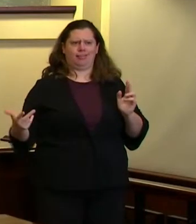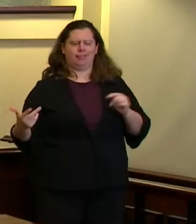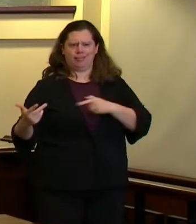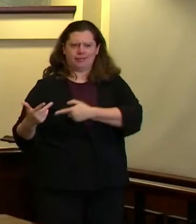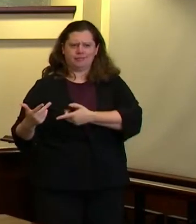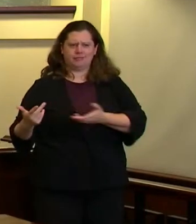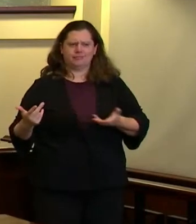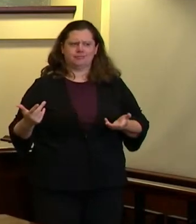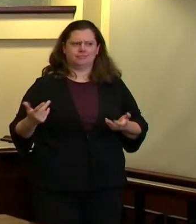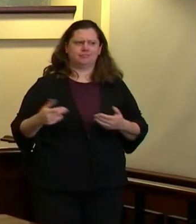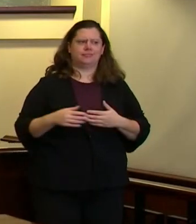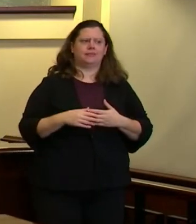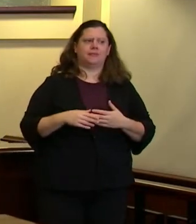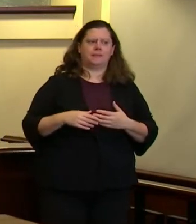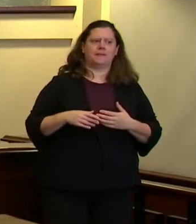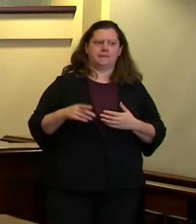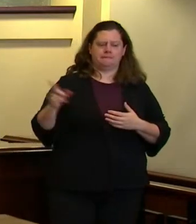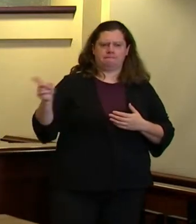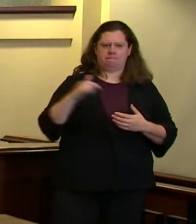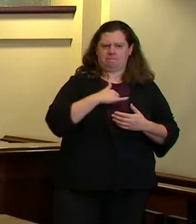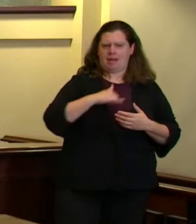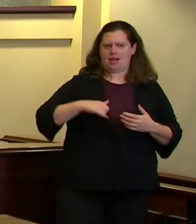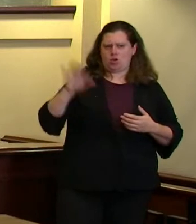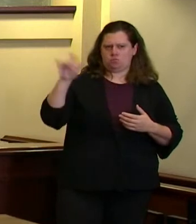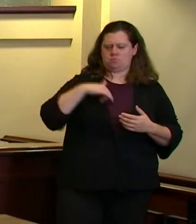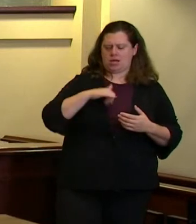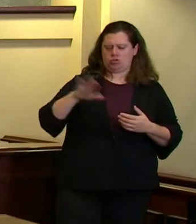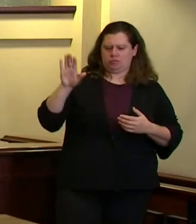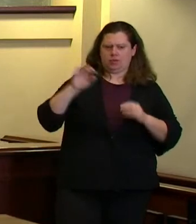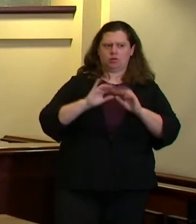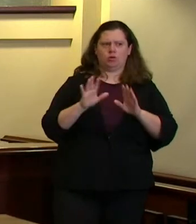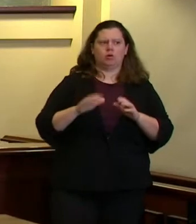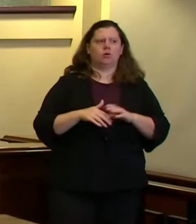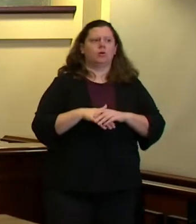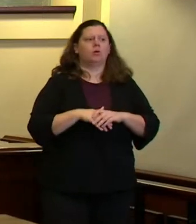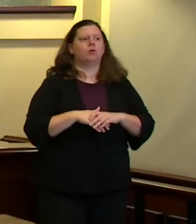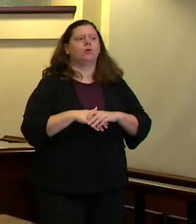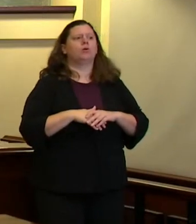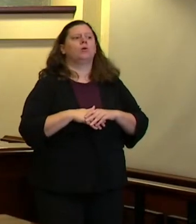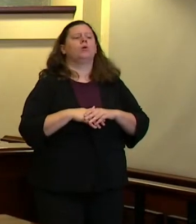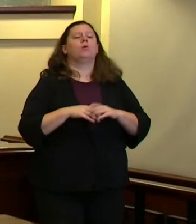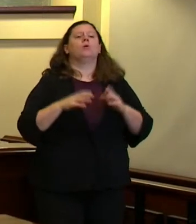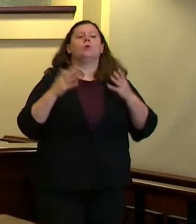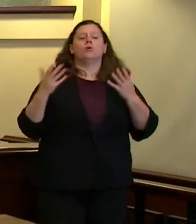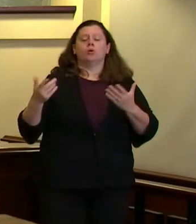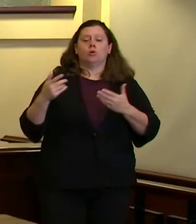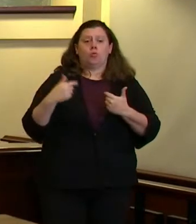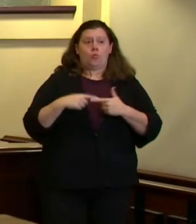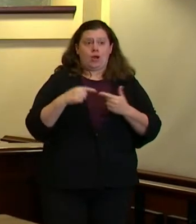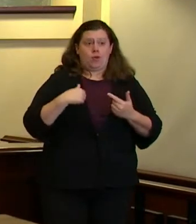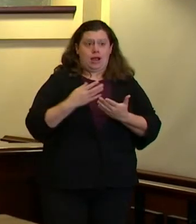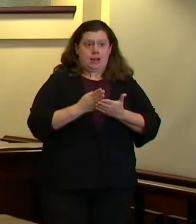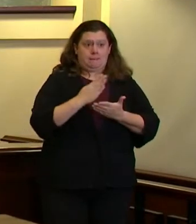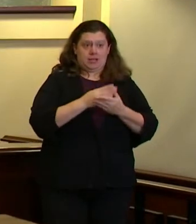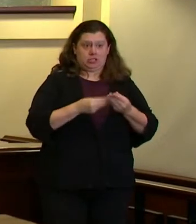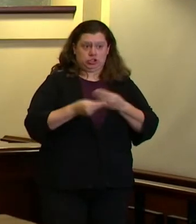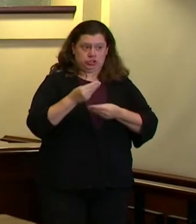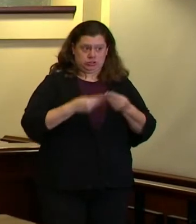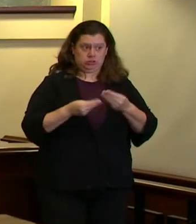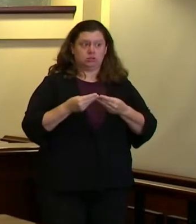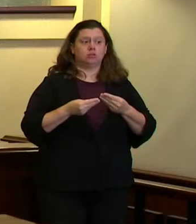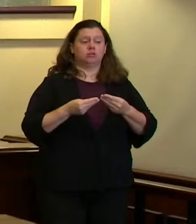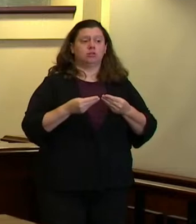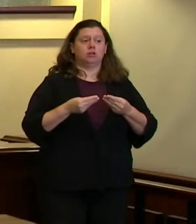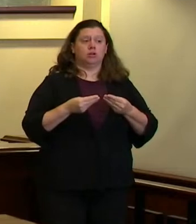here first of all let me step back and just say uh during this budget cycle during the direction that i gave a year